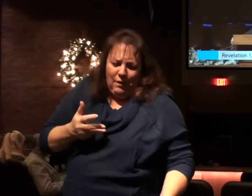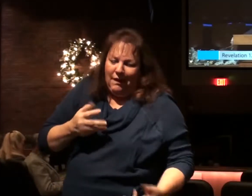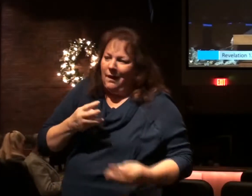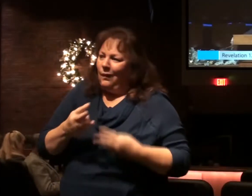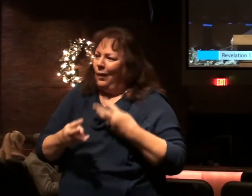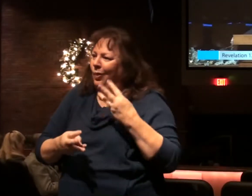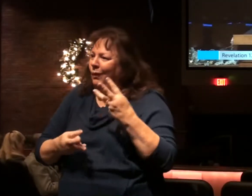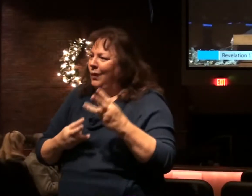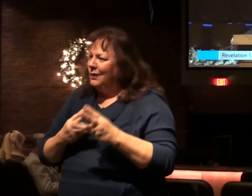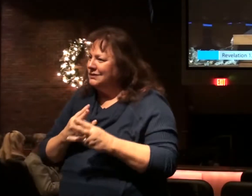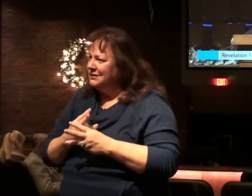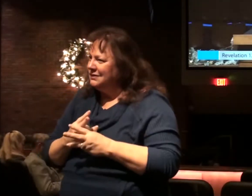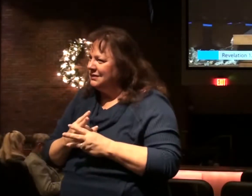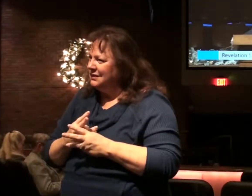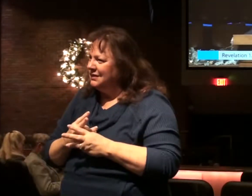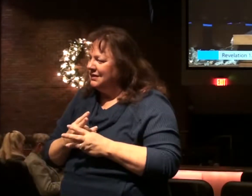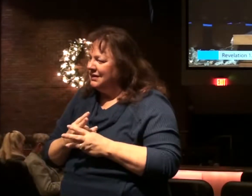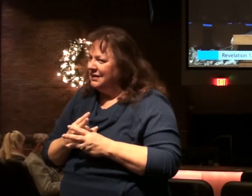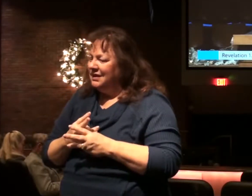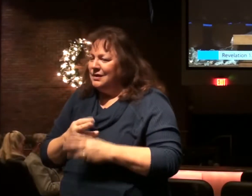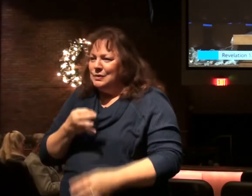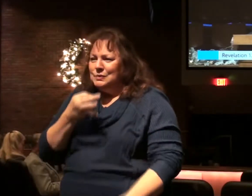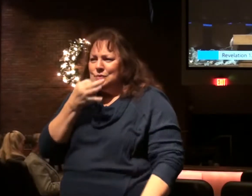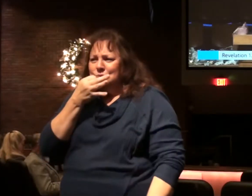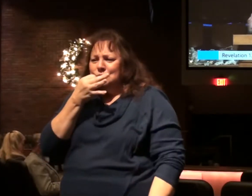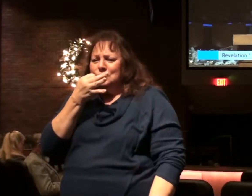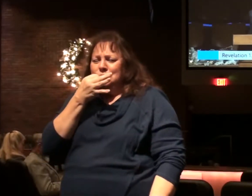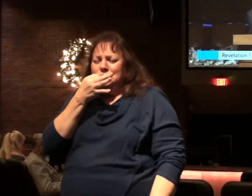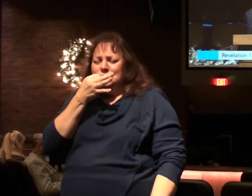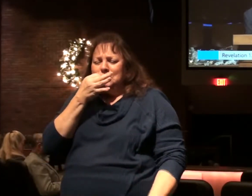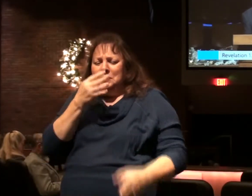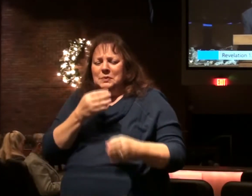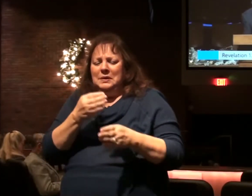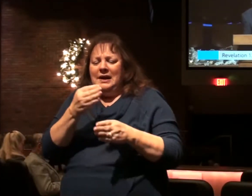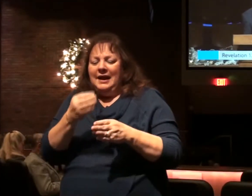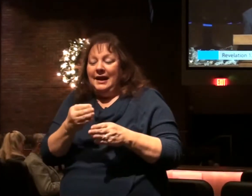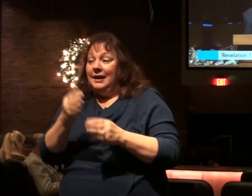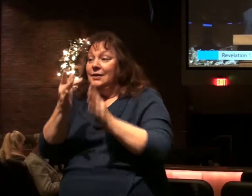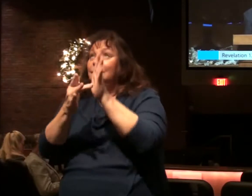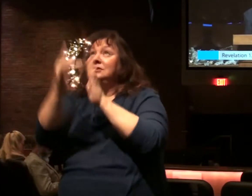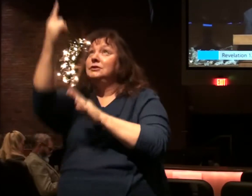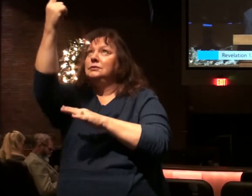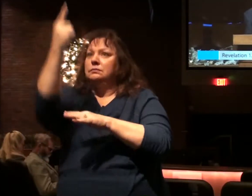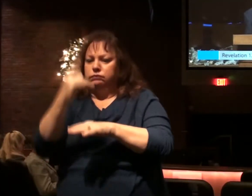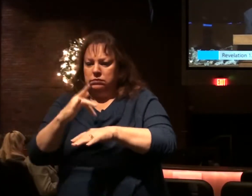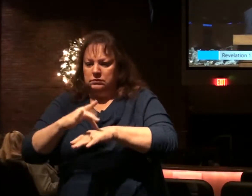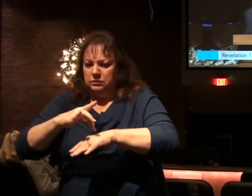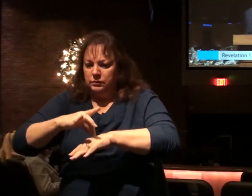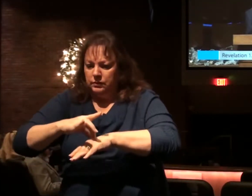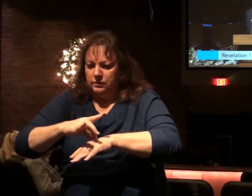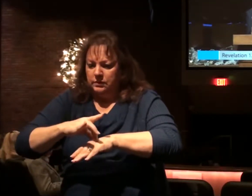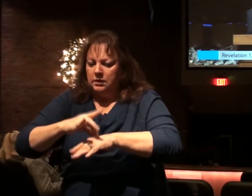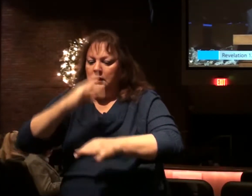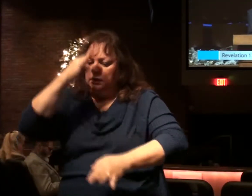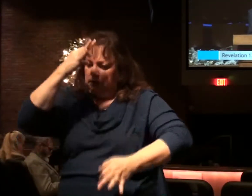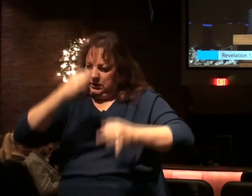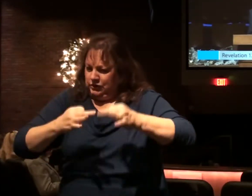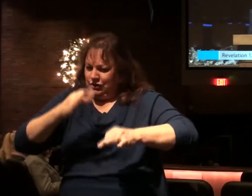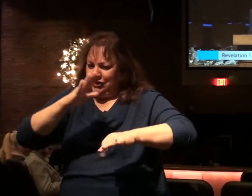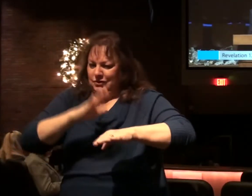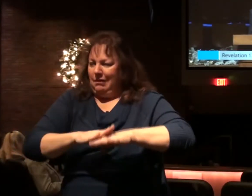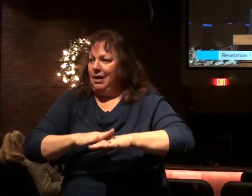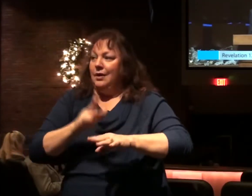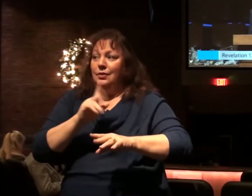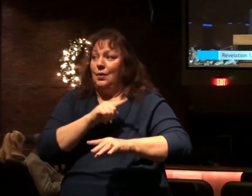world. And it will soon climax with the coming of Christ to bring judgment on the